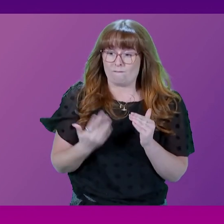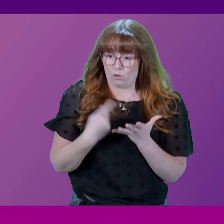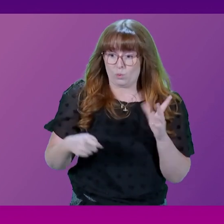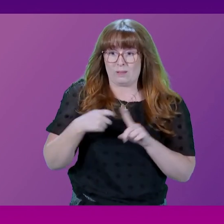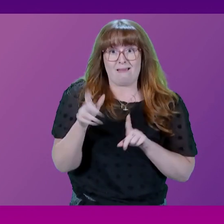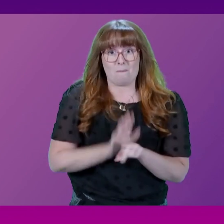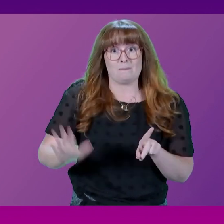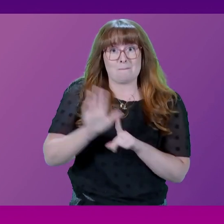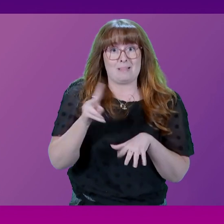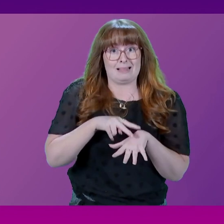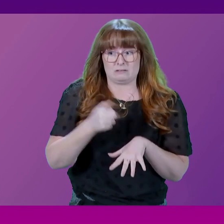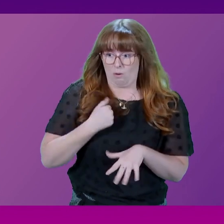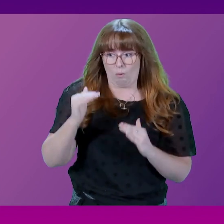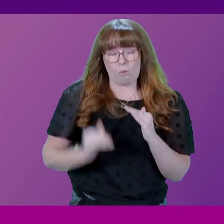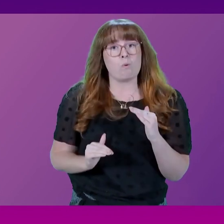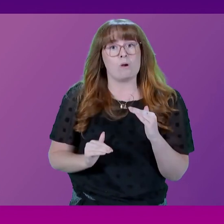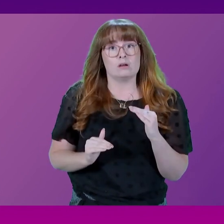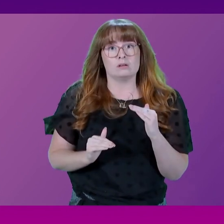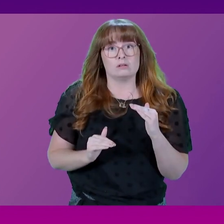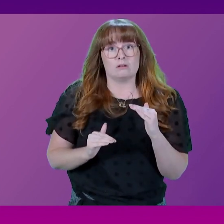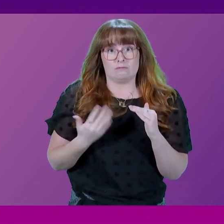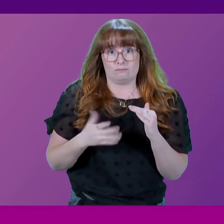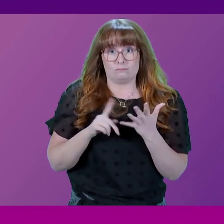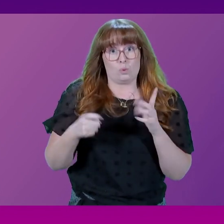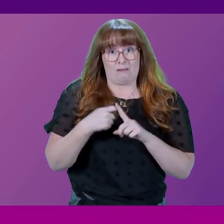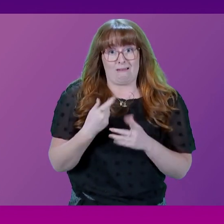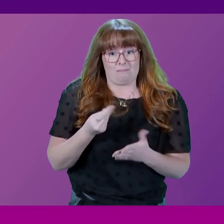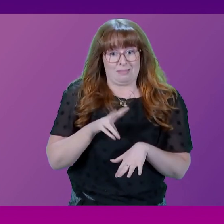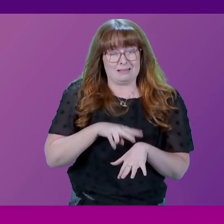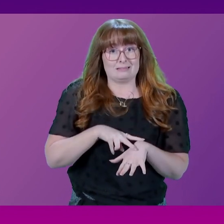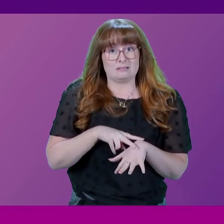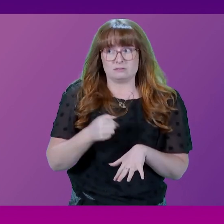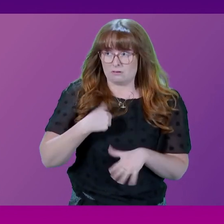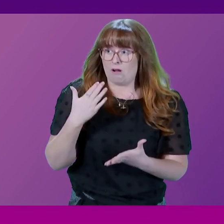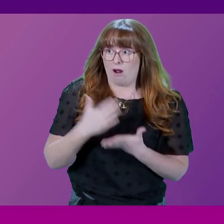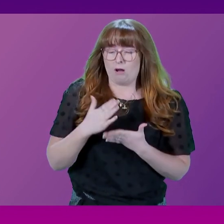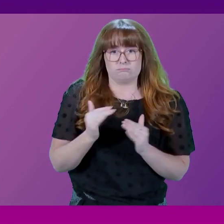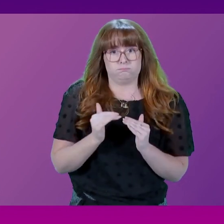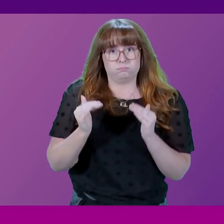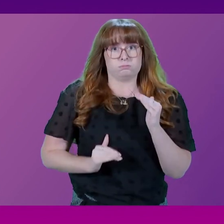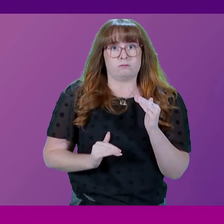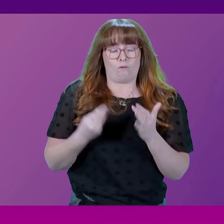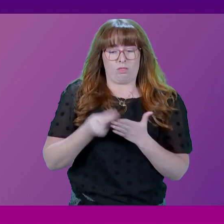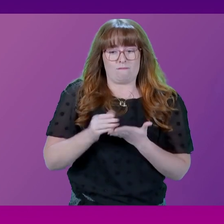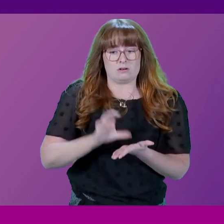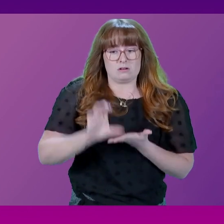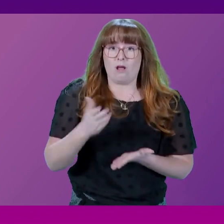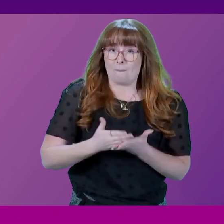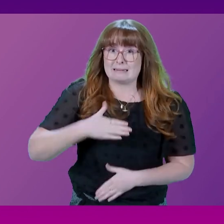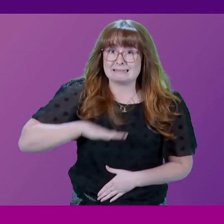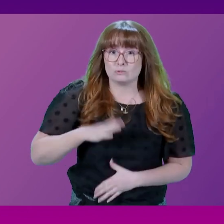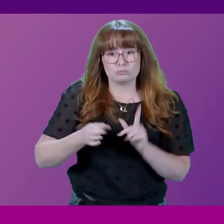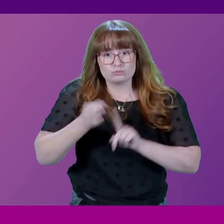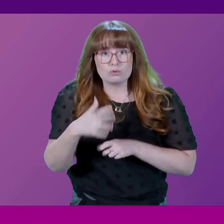policing, is among the lowest in UK policing. This is significantly short of the funding required to improve